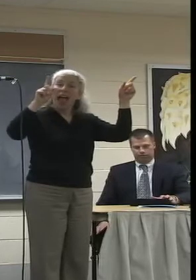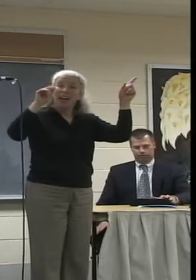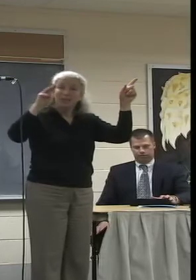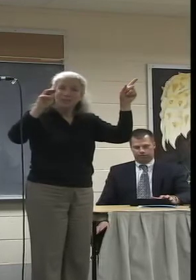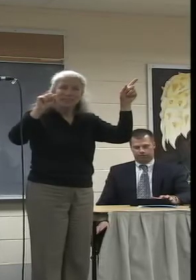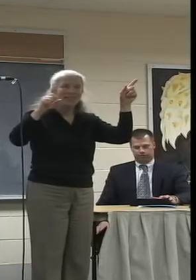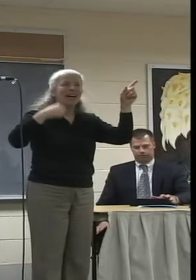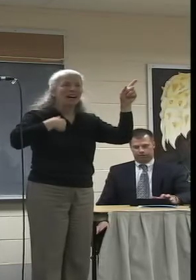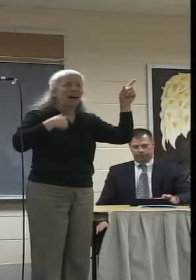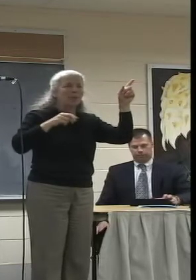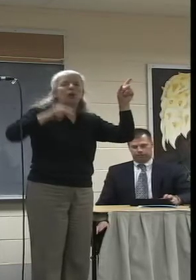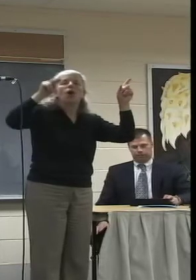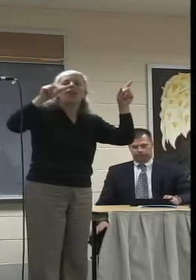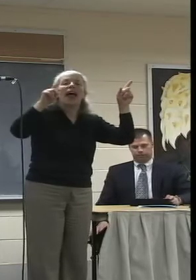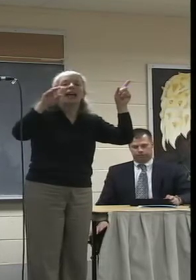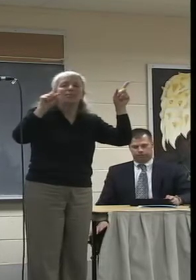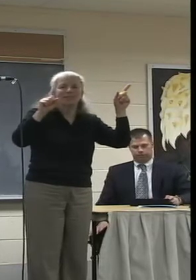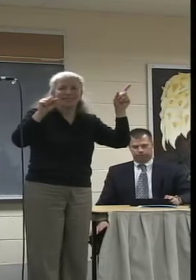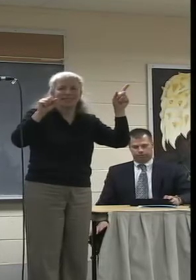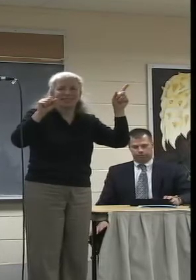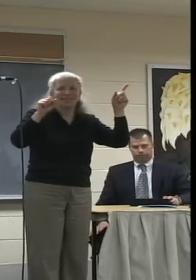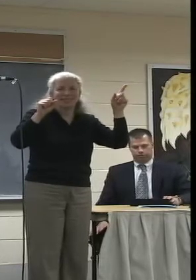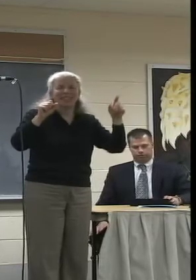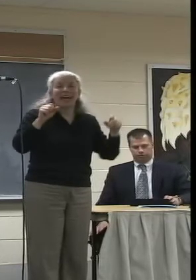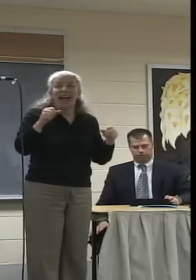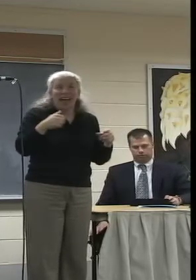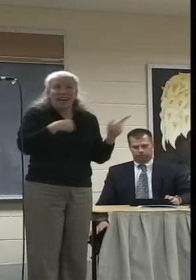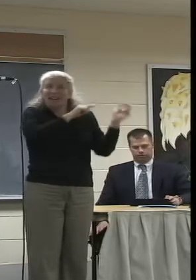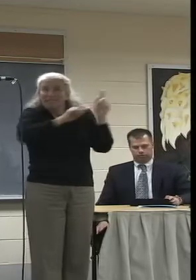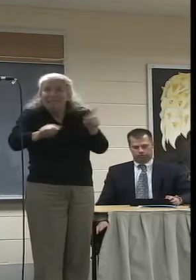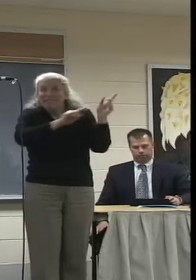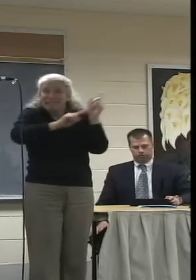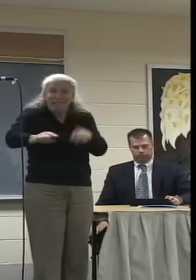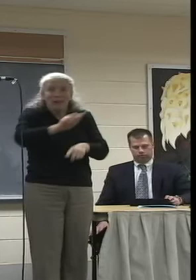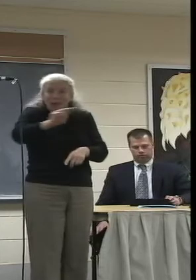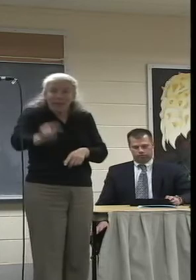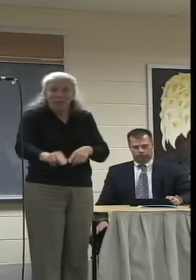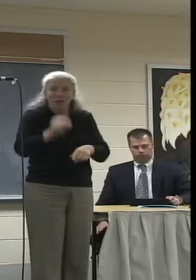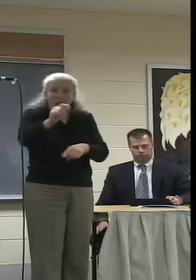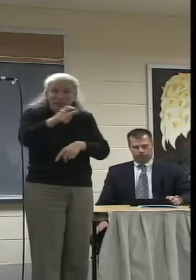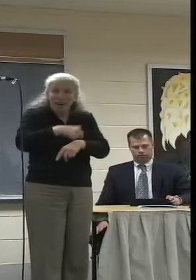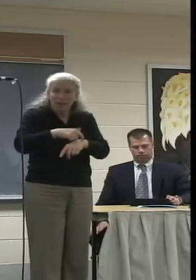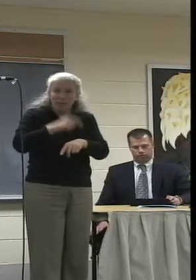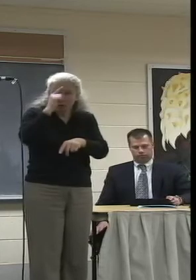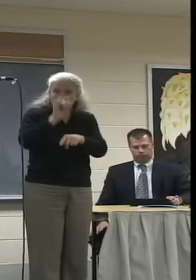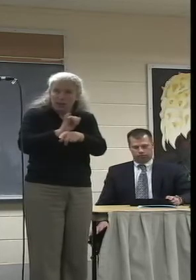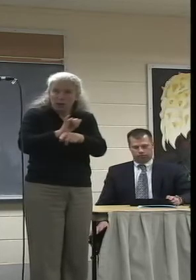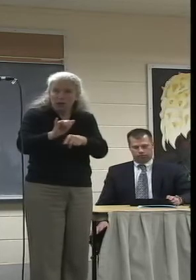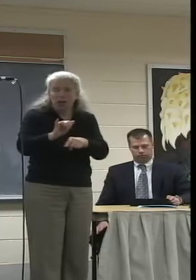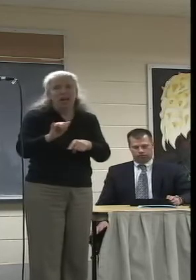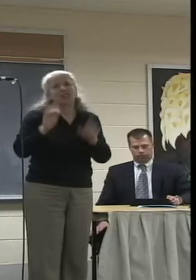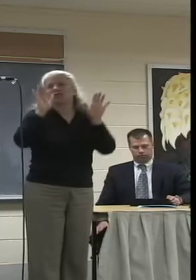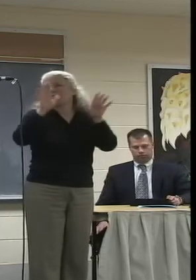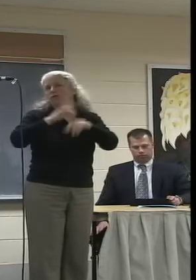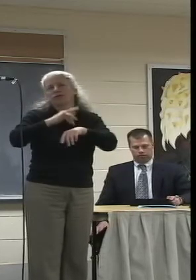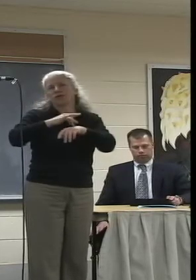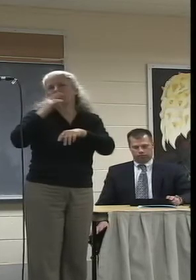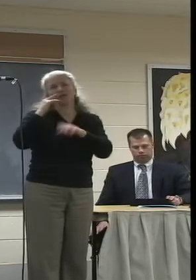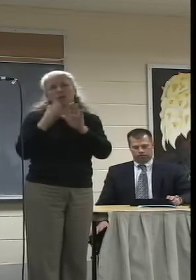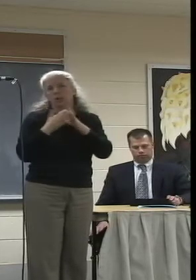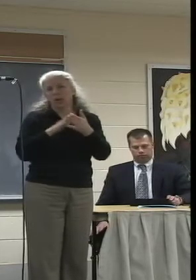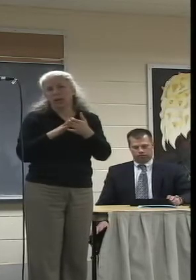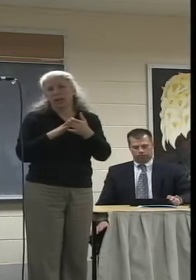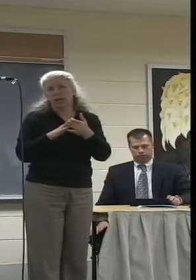And I just wanted to speak on behalf of NCTV as an educational resource for the community. I didn't think I could get